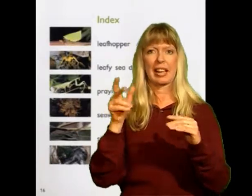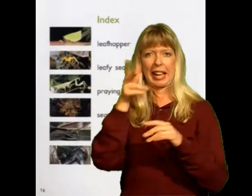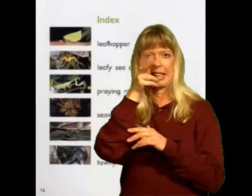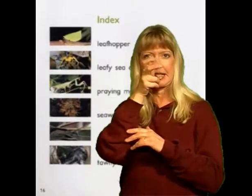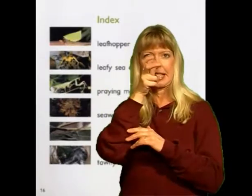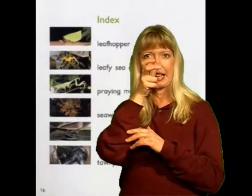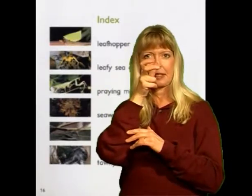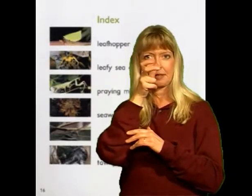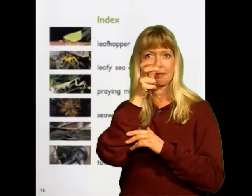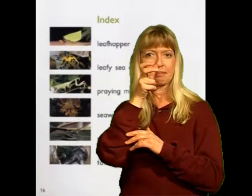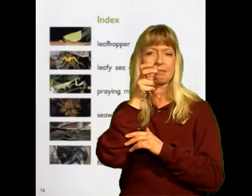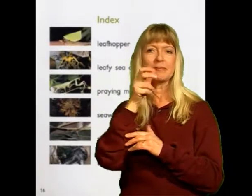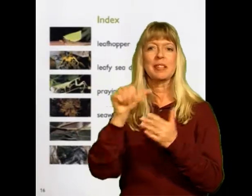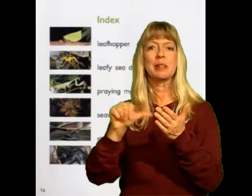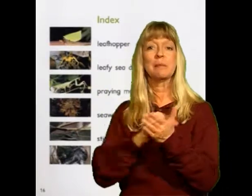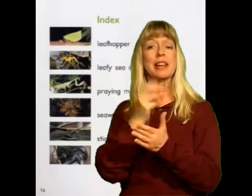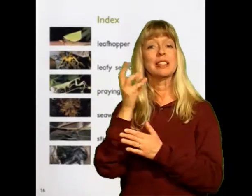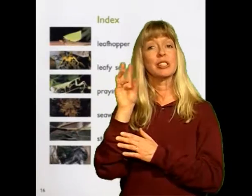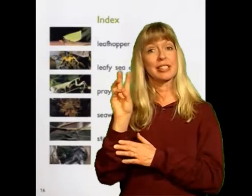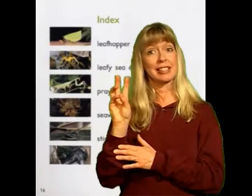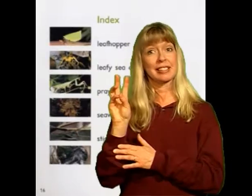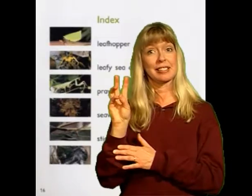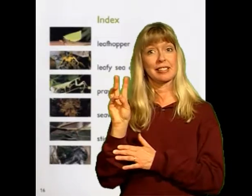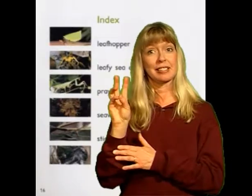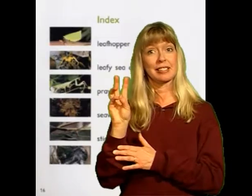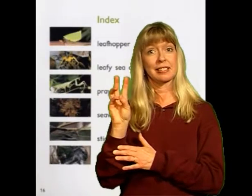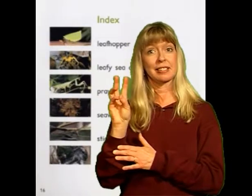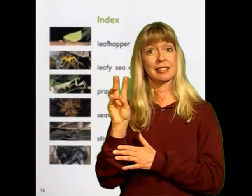Stick insect Page 6